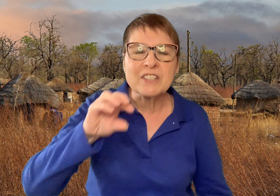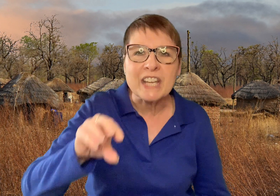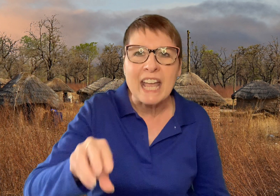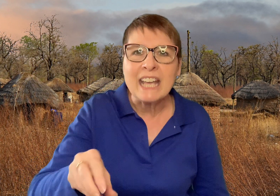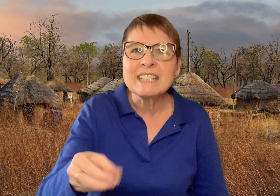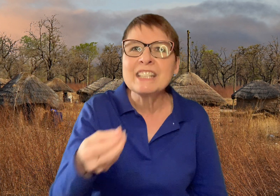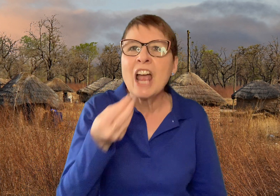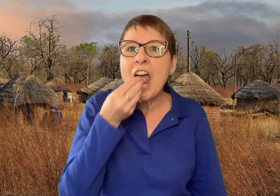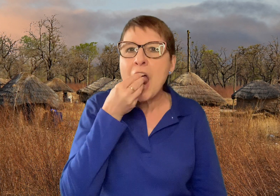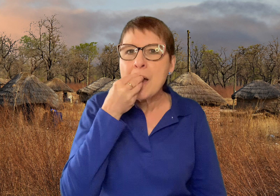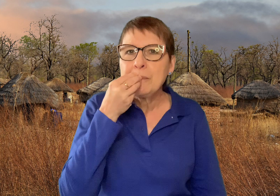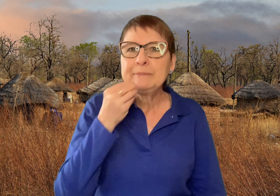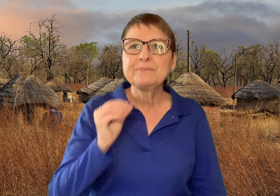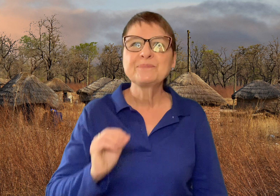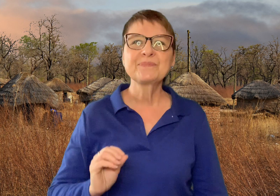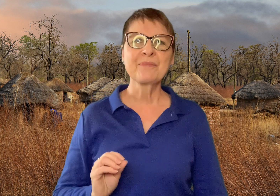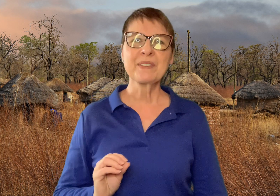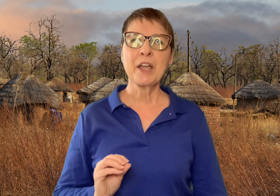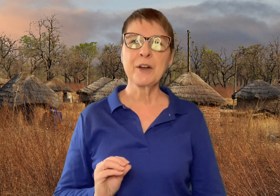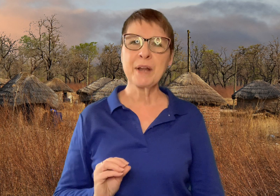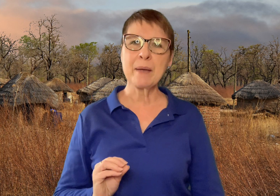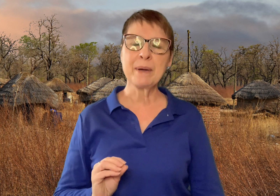she ate her eba.